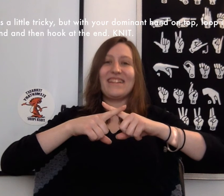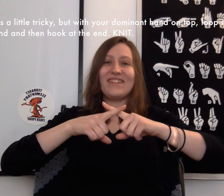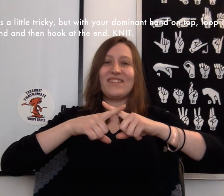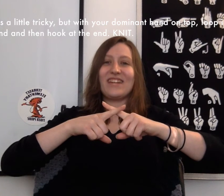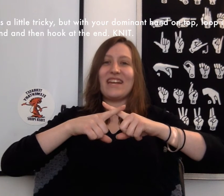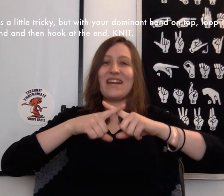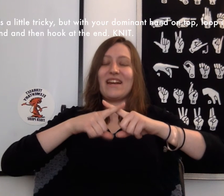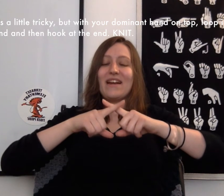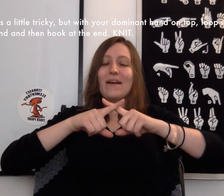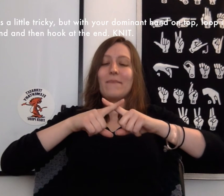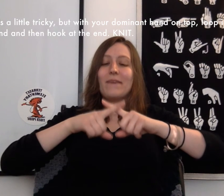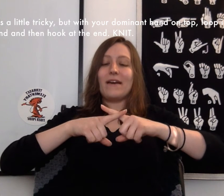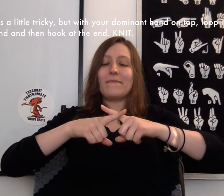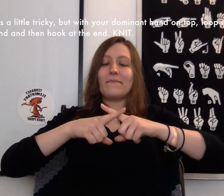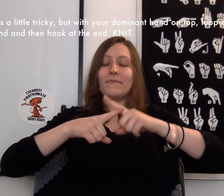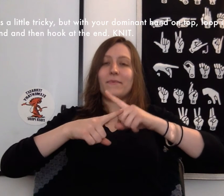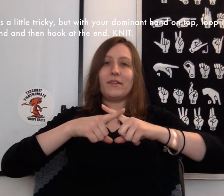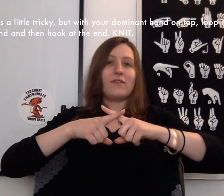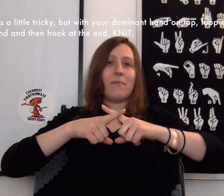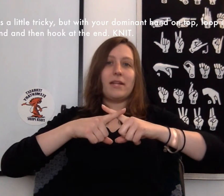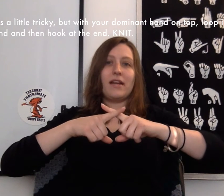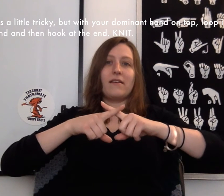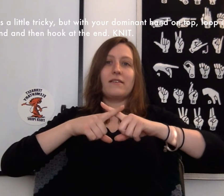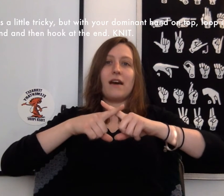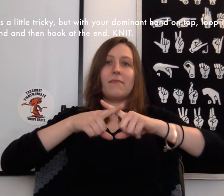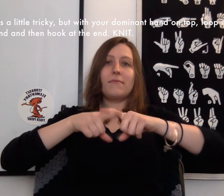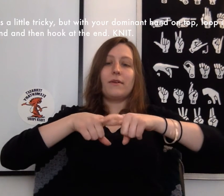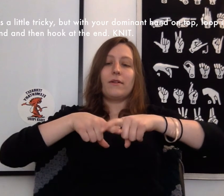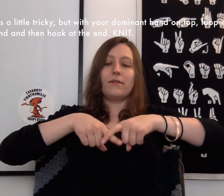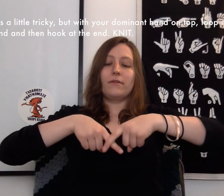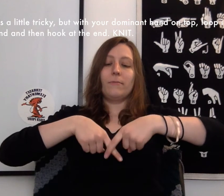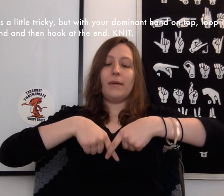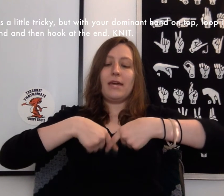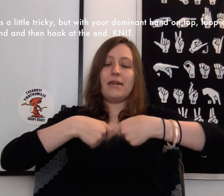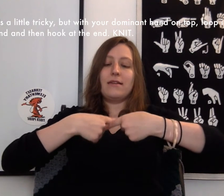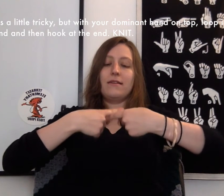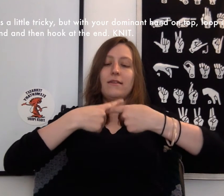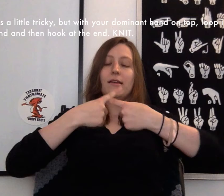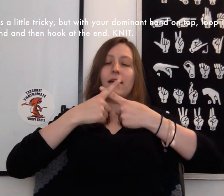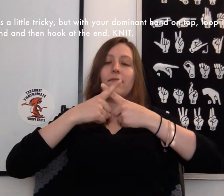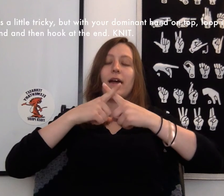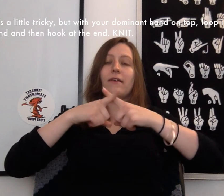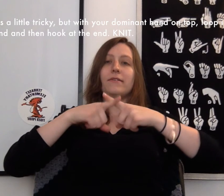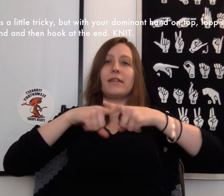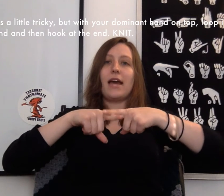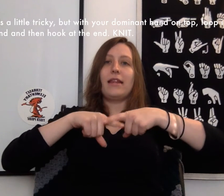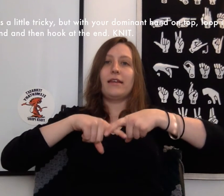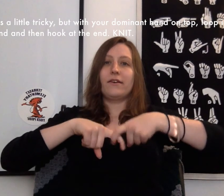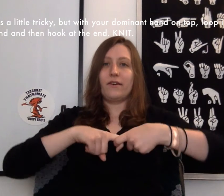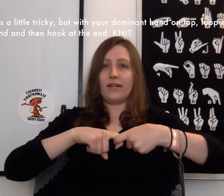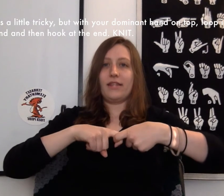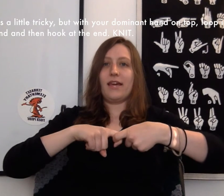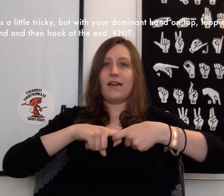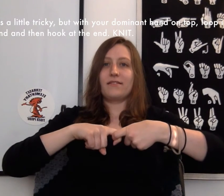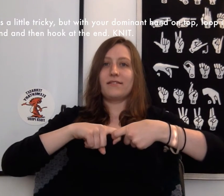little tricky. But with your dominant hand on top, loop in and around and then hook at the end.